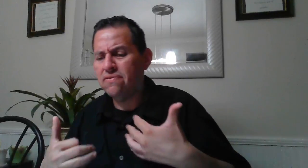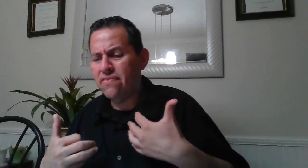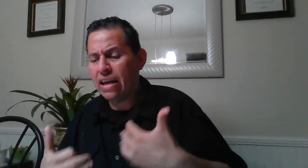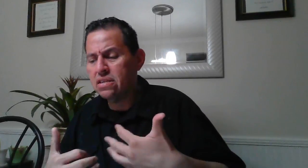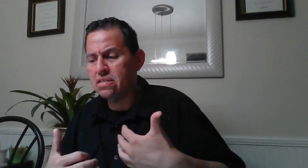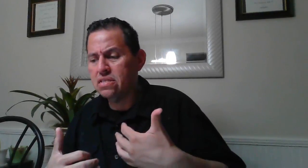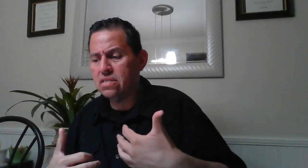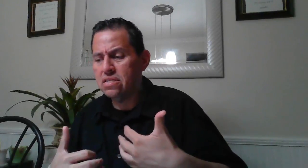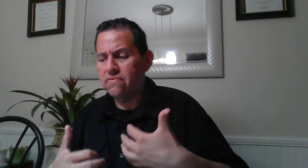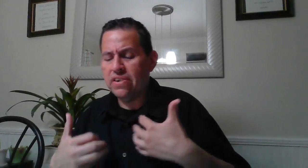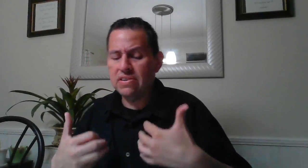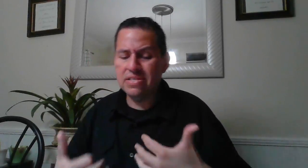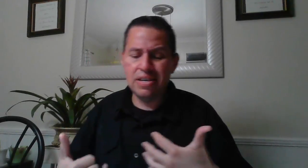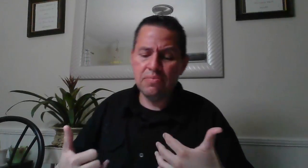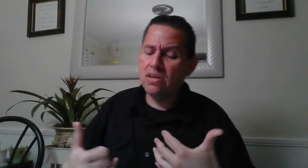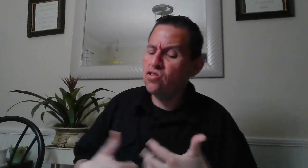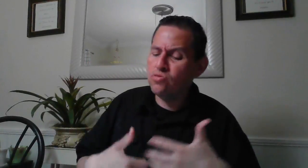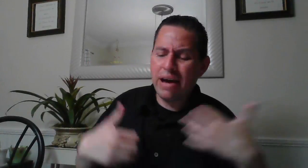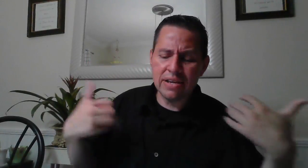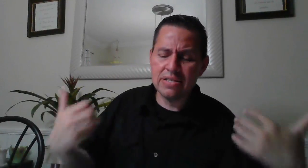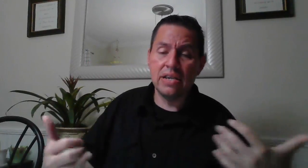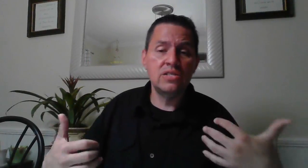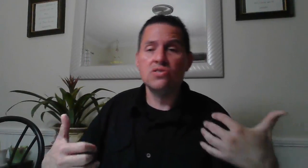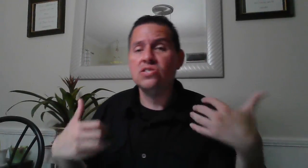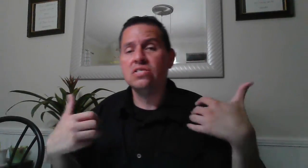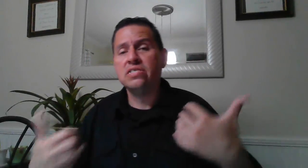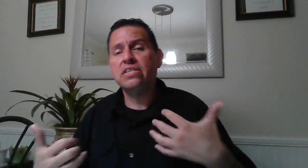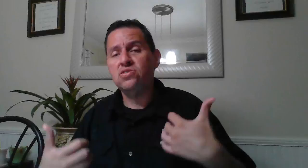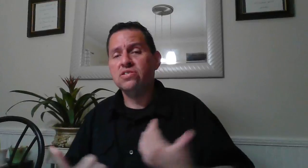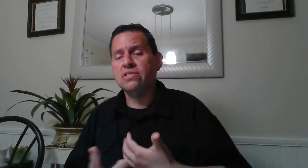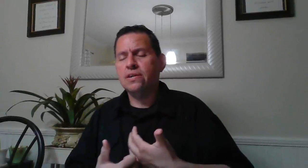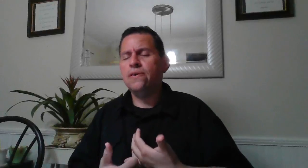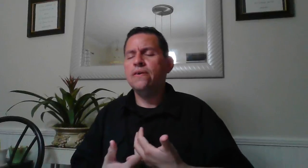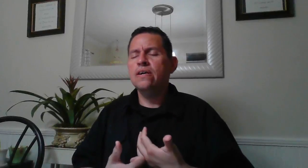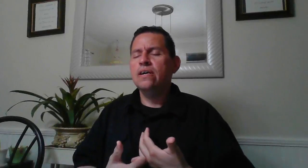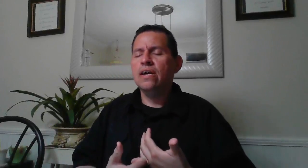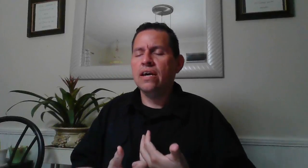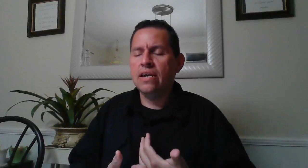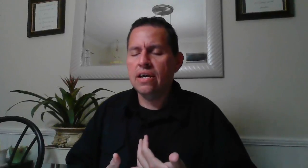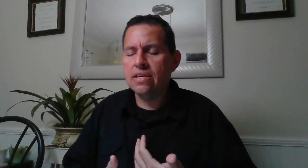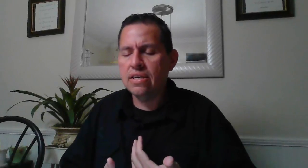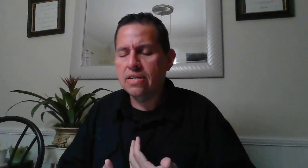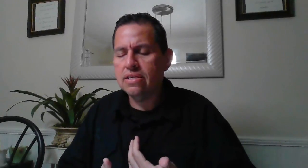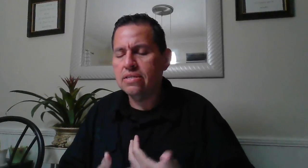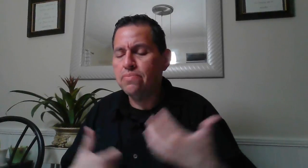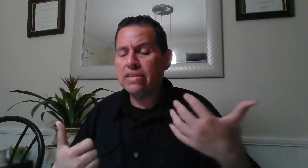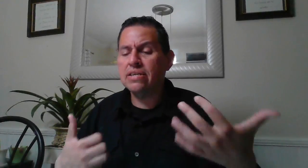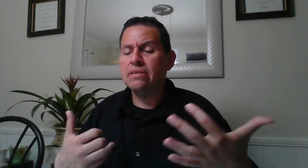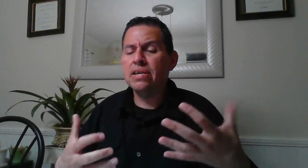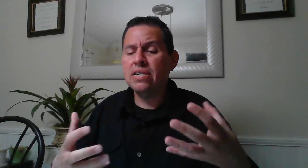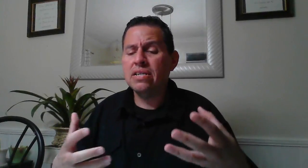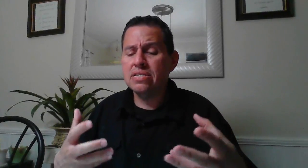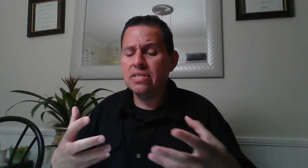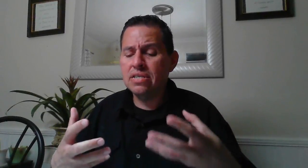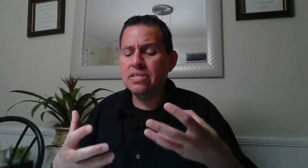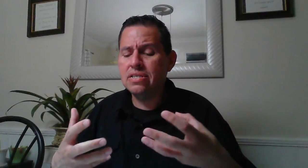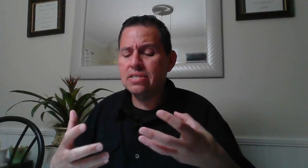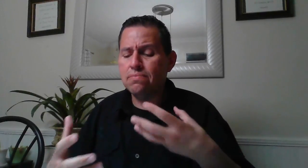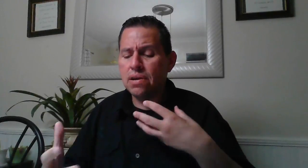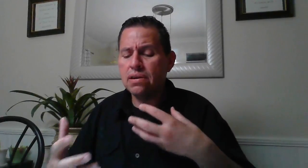falcons is very deep it goes back centuries and centuries ago and and it's basically because this this bird